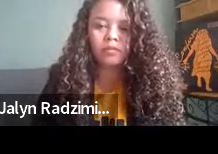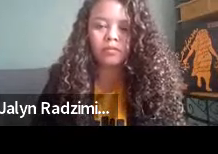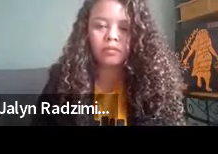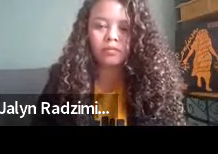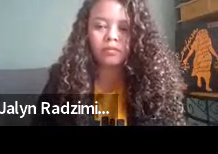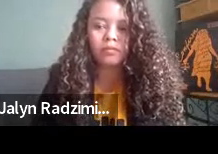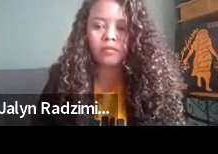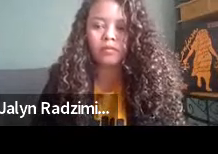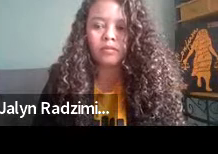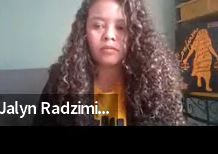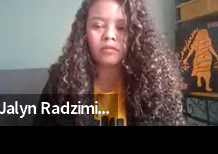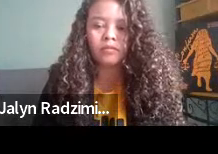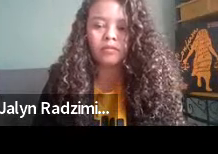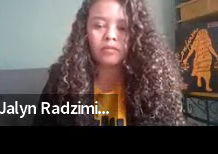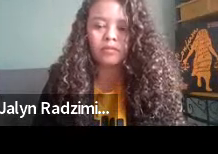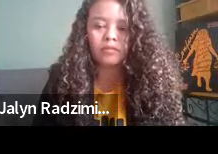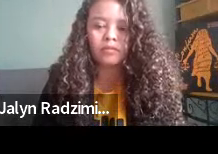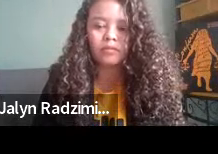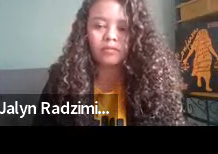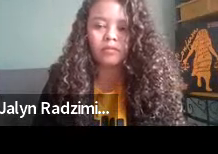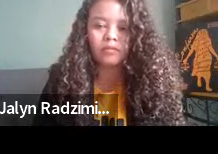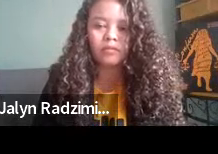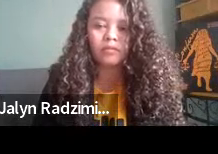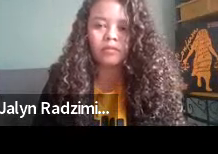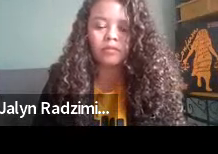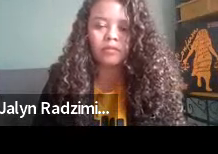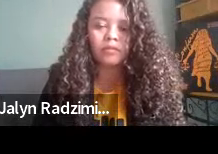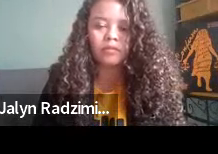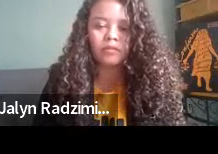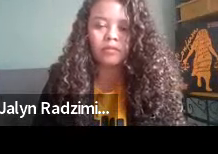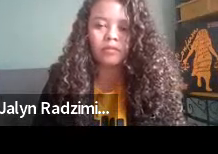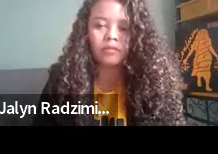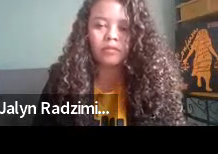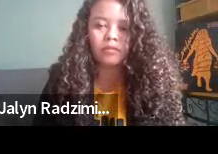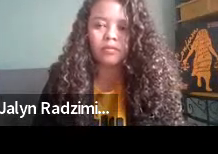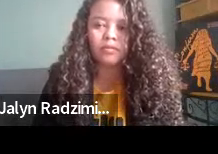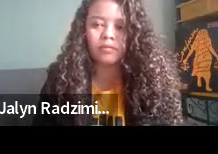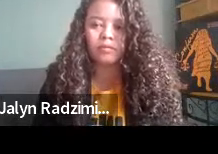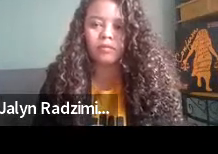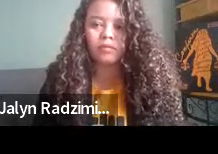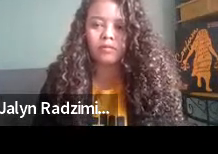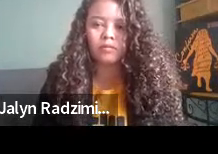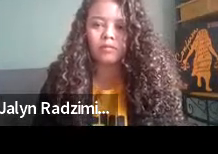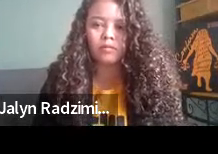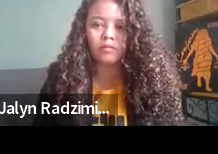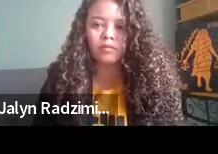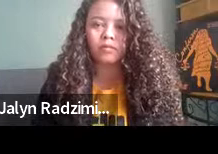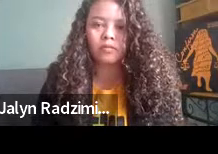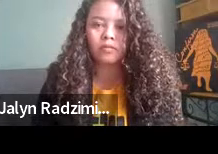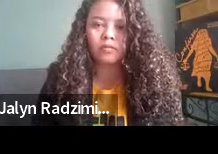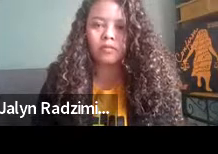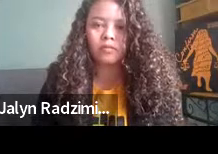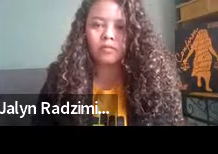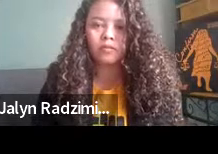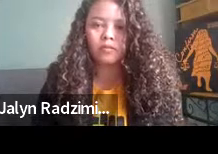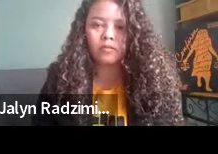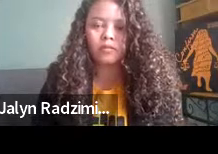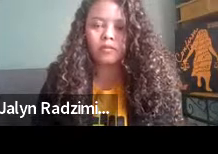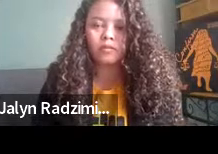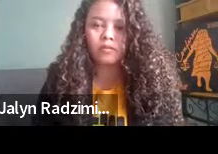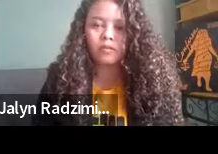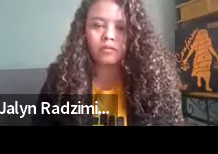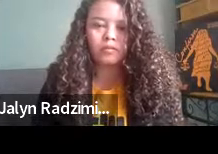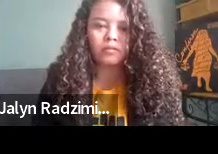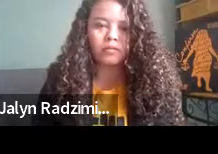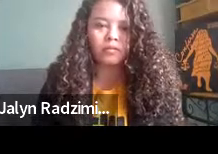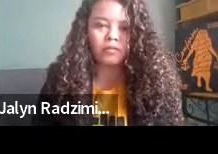court blasts to finally shed and you judge katania brown jackson the person to do you may shoot